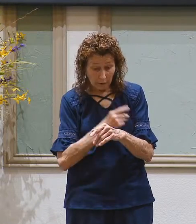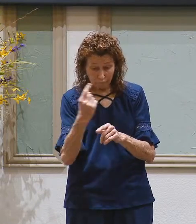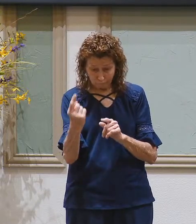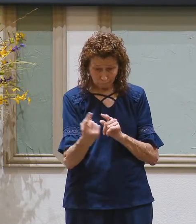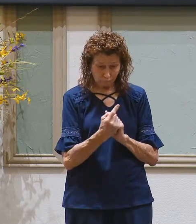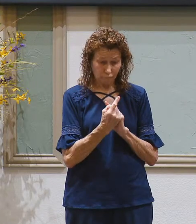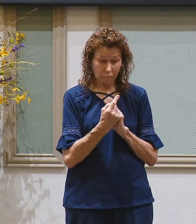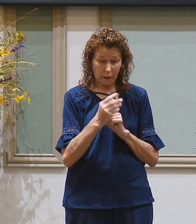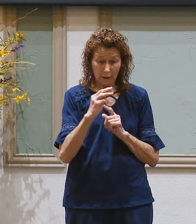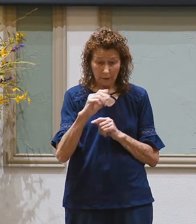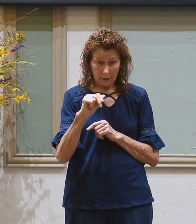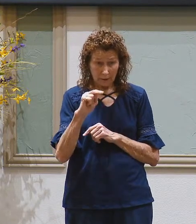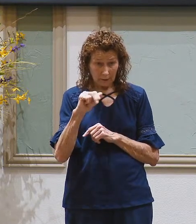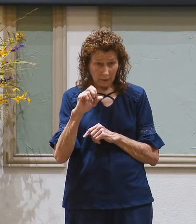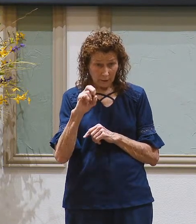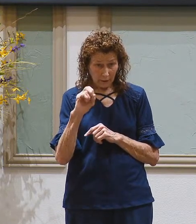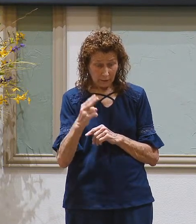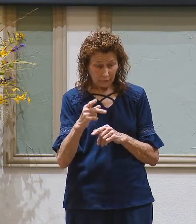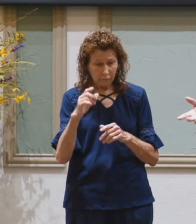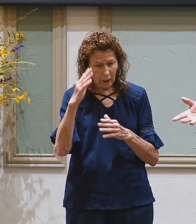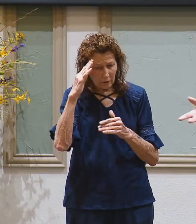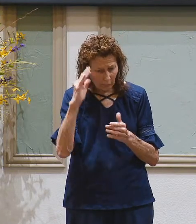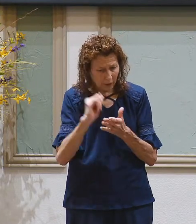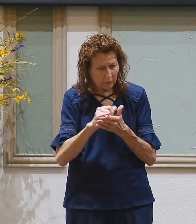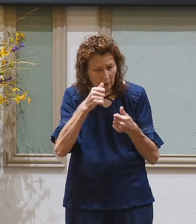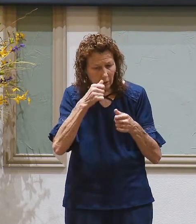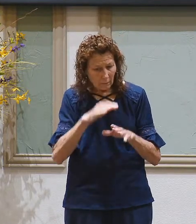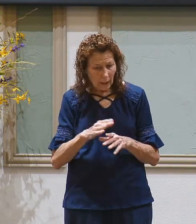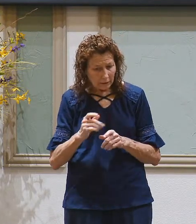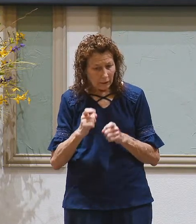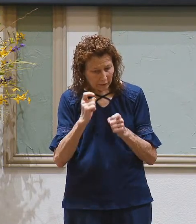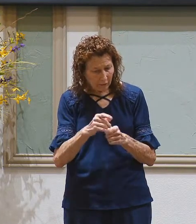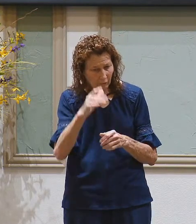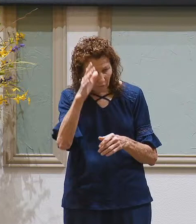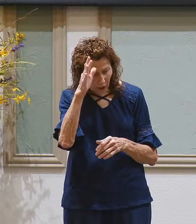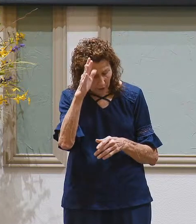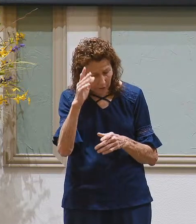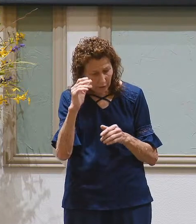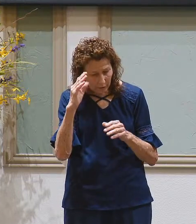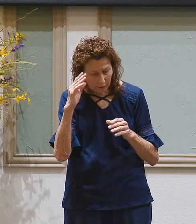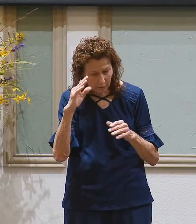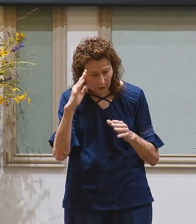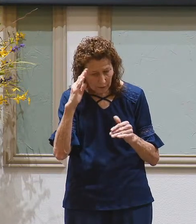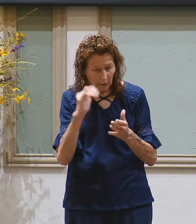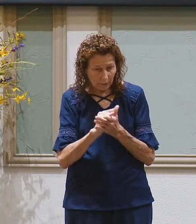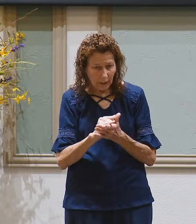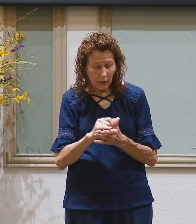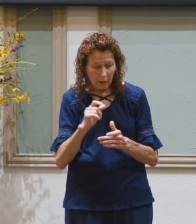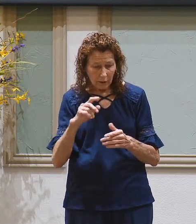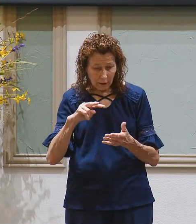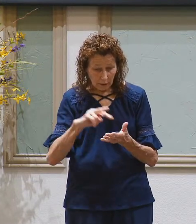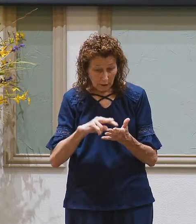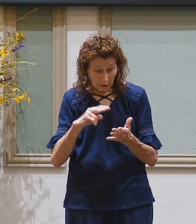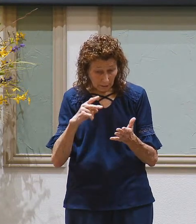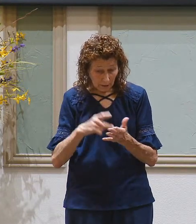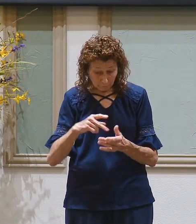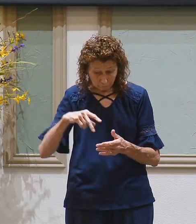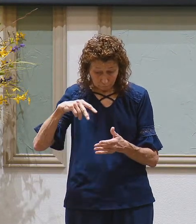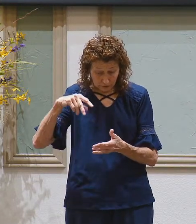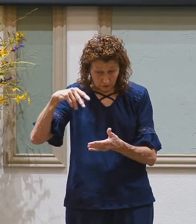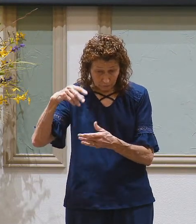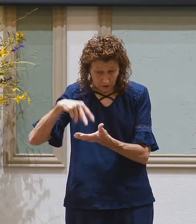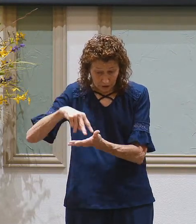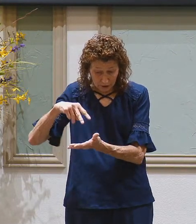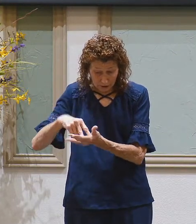Manasseh's the oldest, we expect him to get the blessing, and Joseph expects that too. He purposely places Manasseh